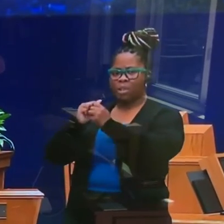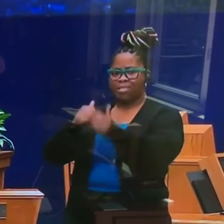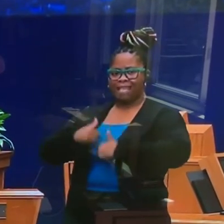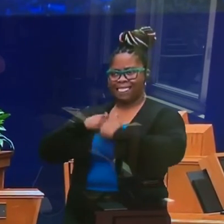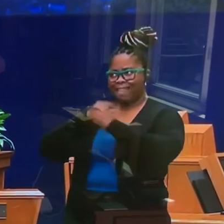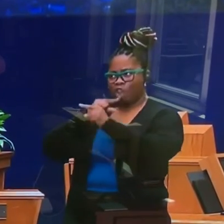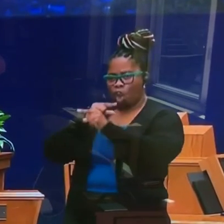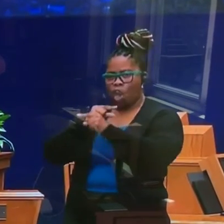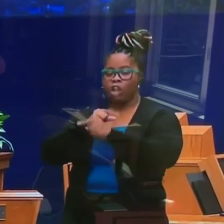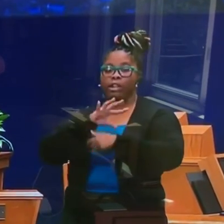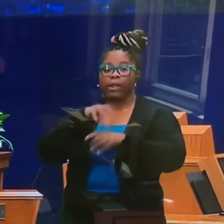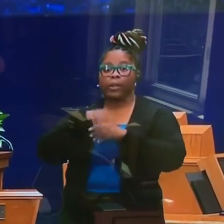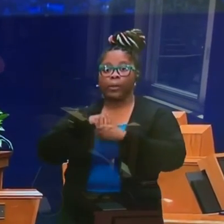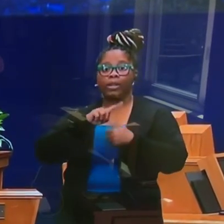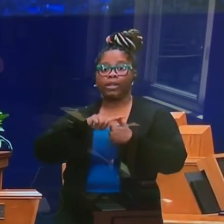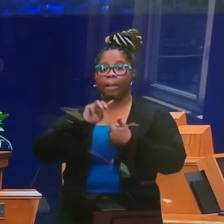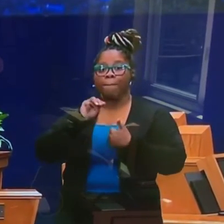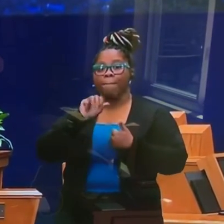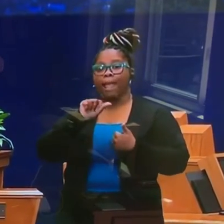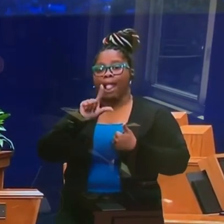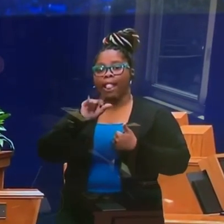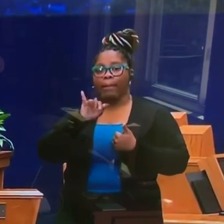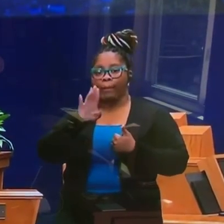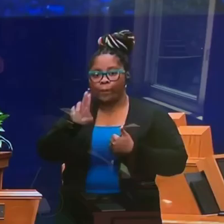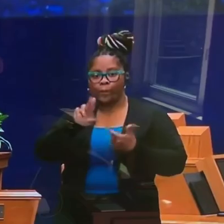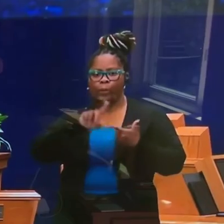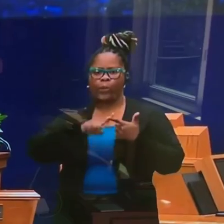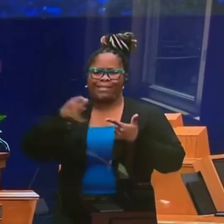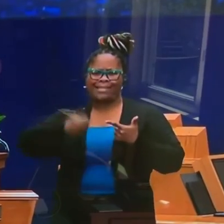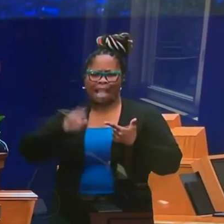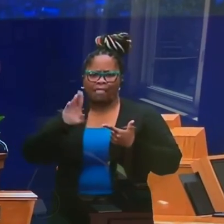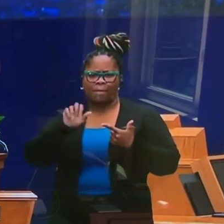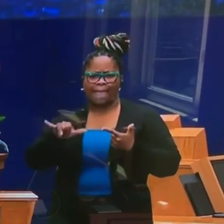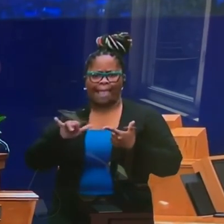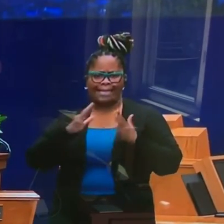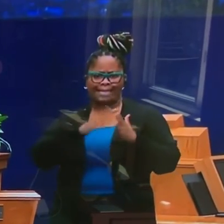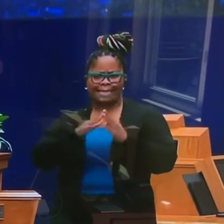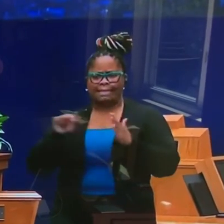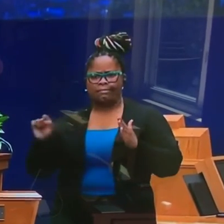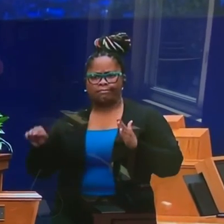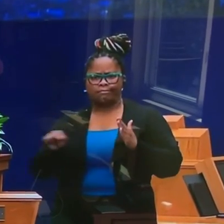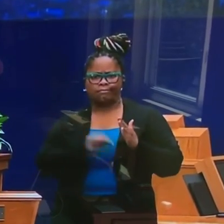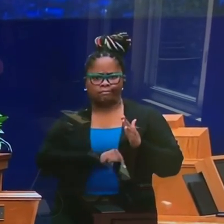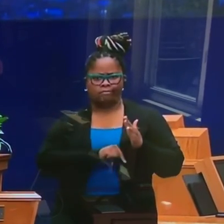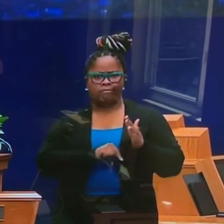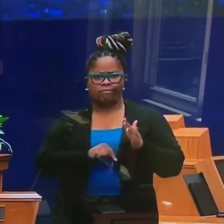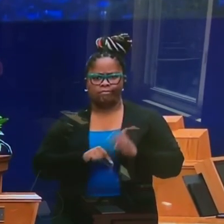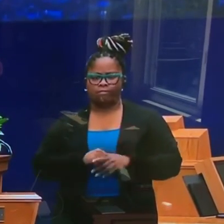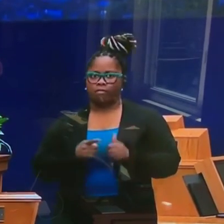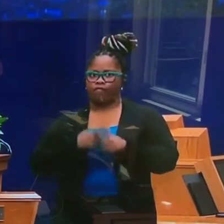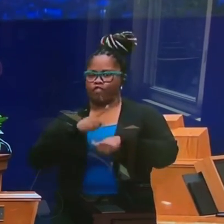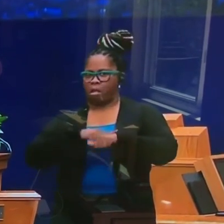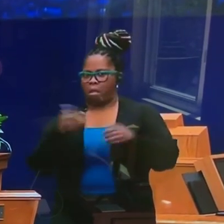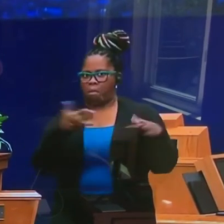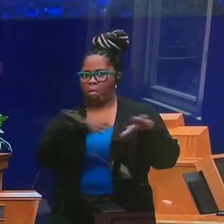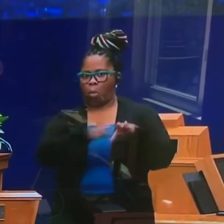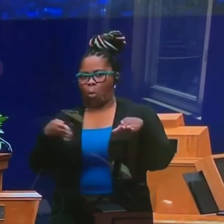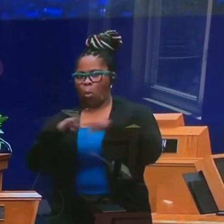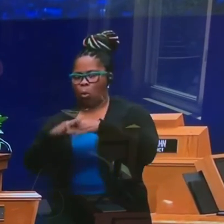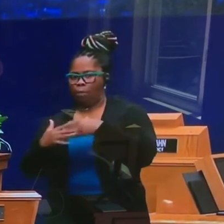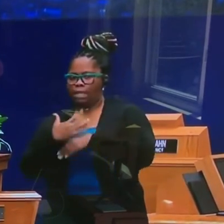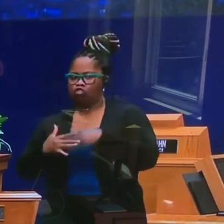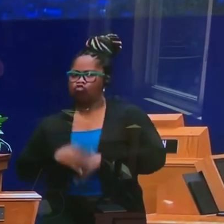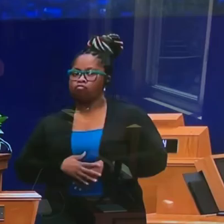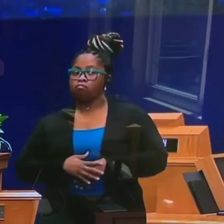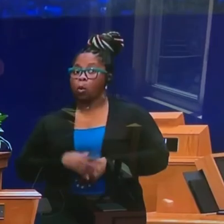including Malibu and the South Bay cities on this unprecedented closure. We will also be coordinating with the sheriff